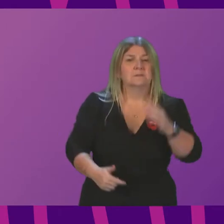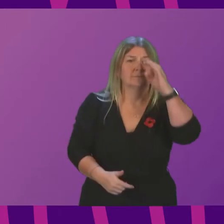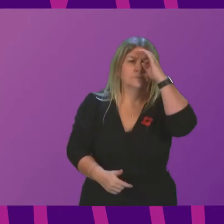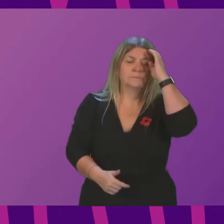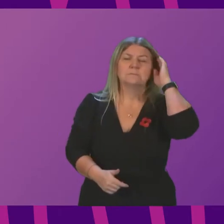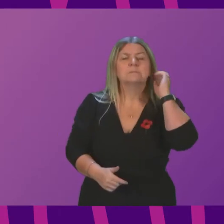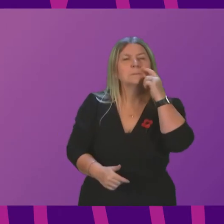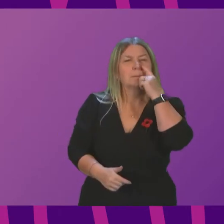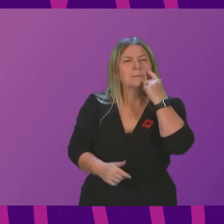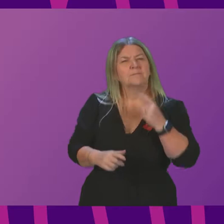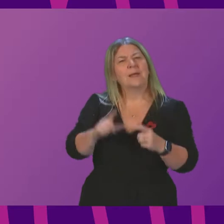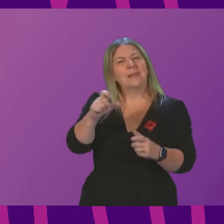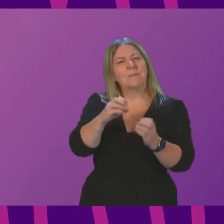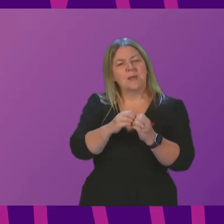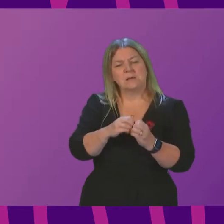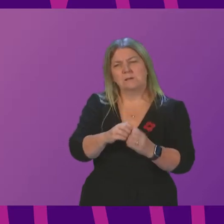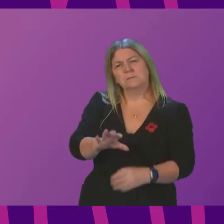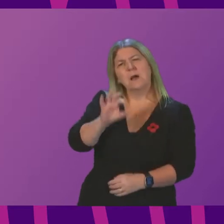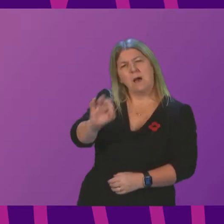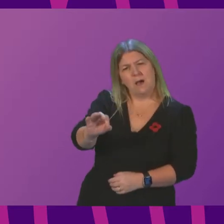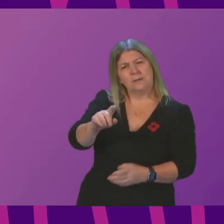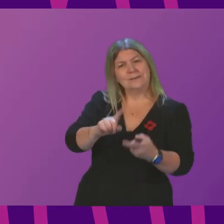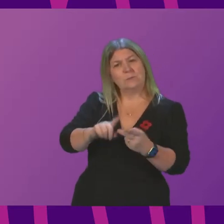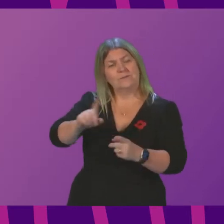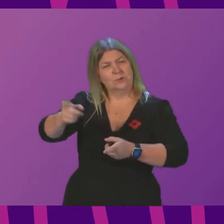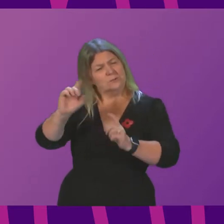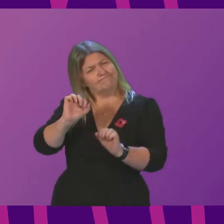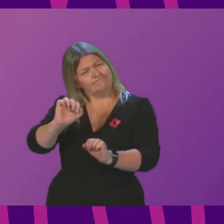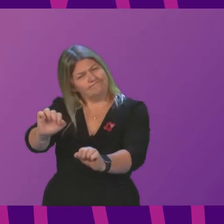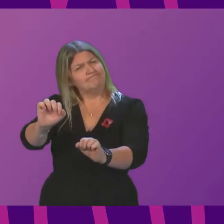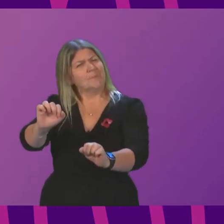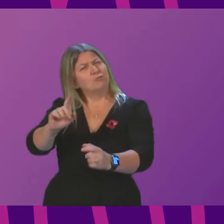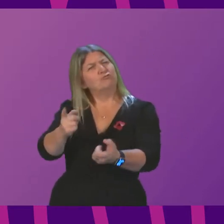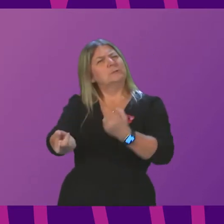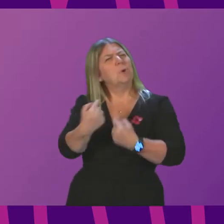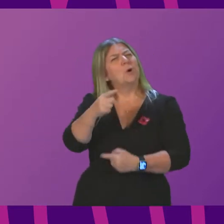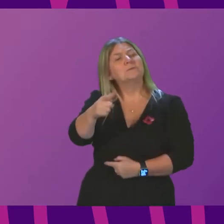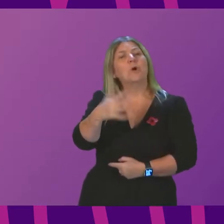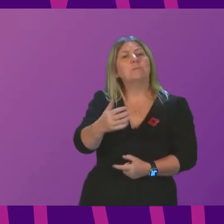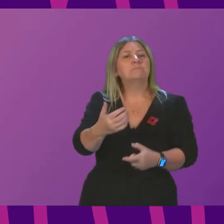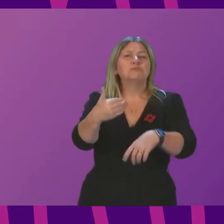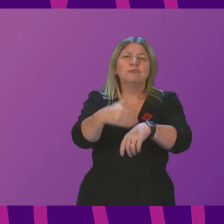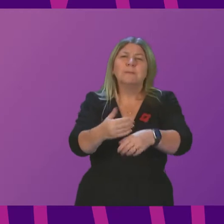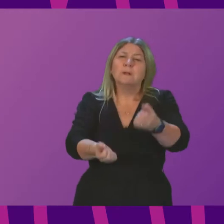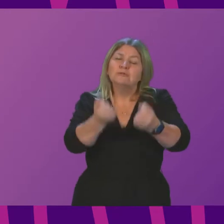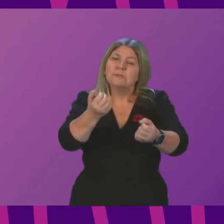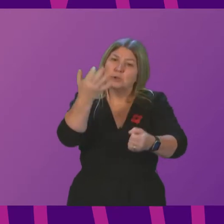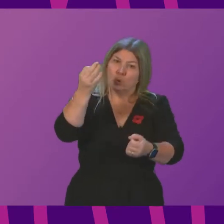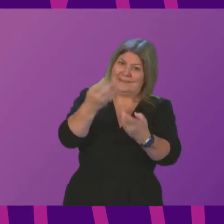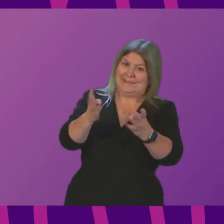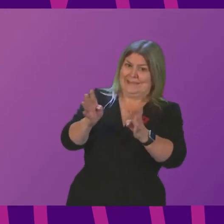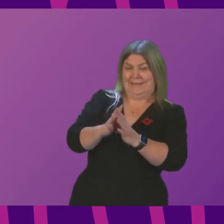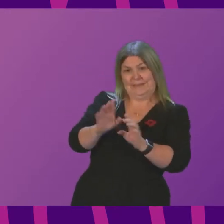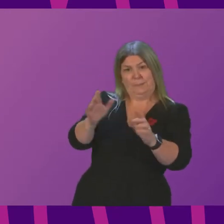To ask the Deputy First Minister what his response is to the comments by the Lord Advocate to the Criminal Justice Committee on the potential for new proposals